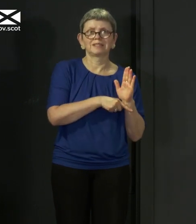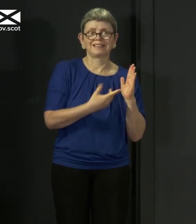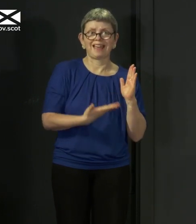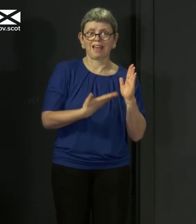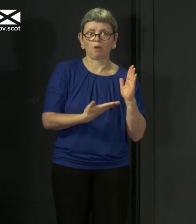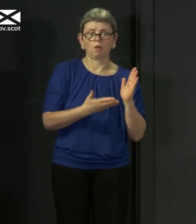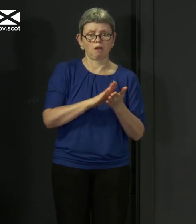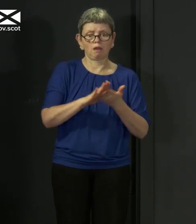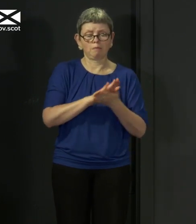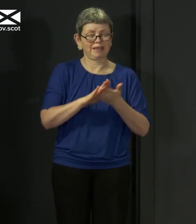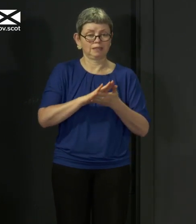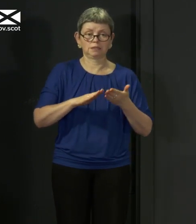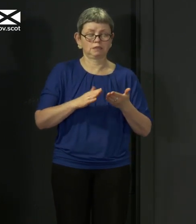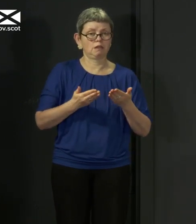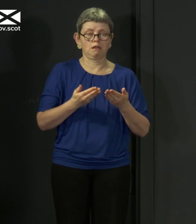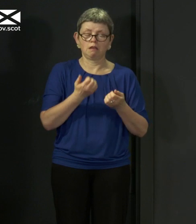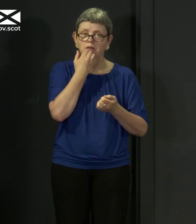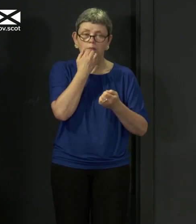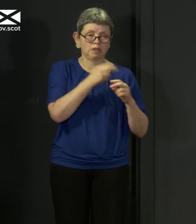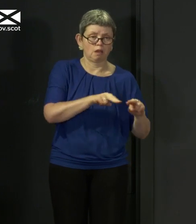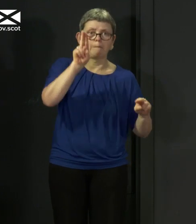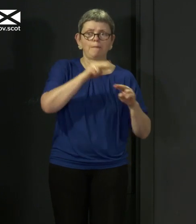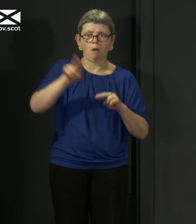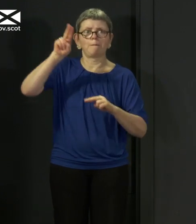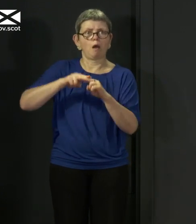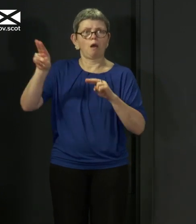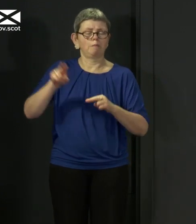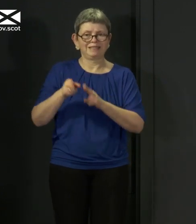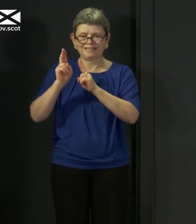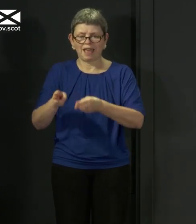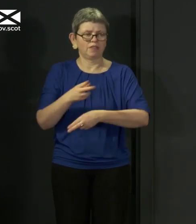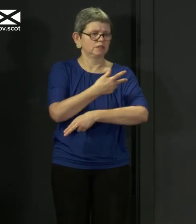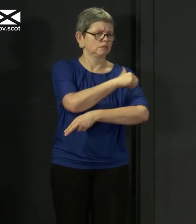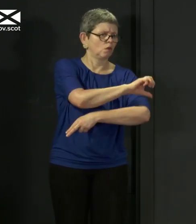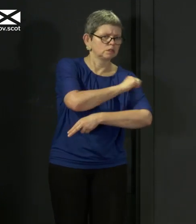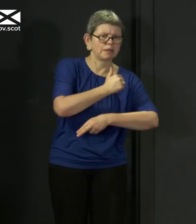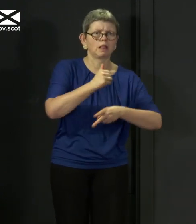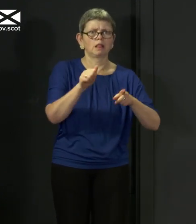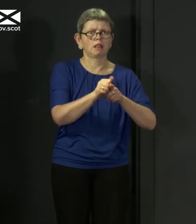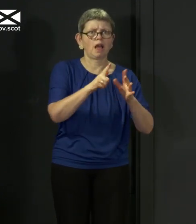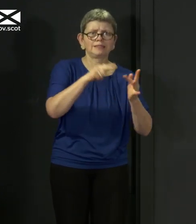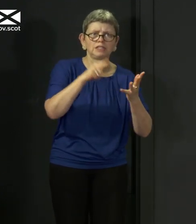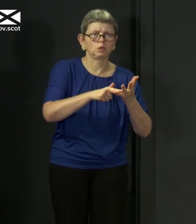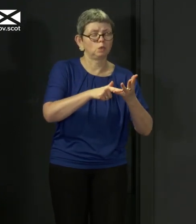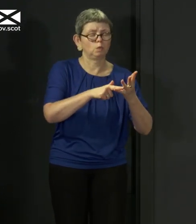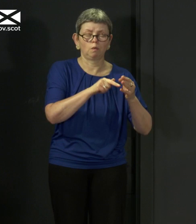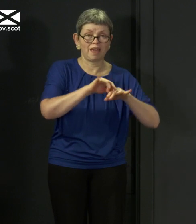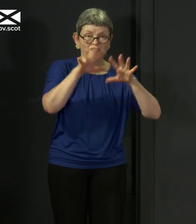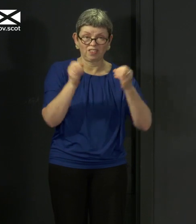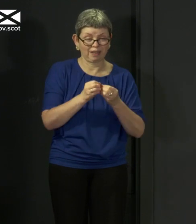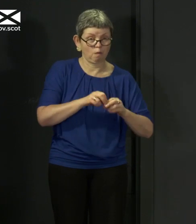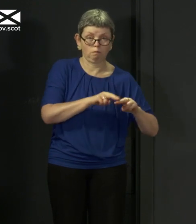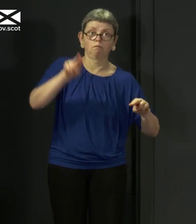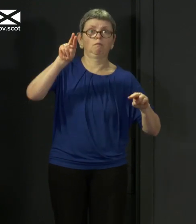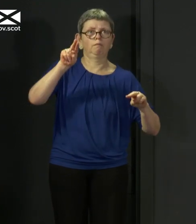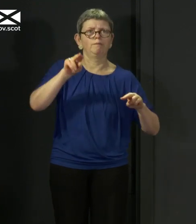hospital and intensive care admissions, and sadly, more deaths. So for all our sakes, and to protect the progress that